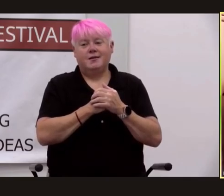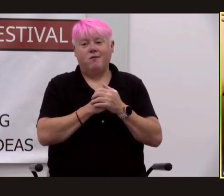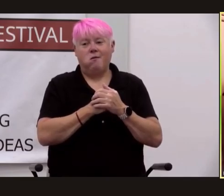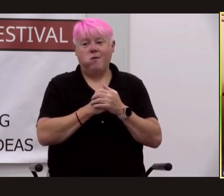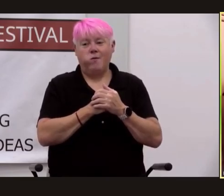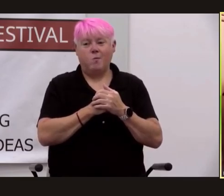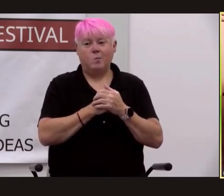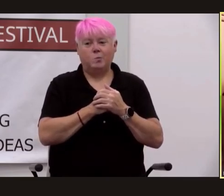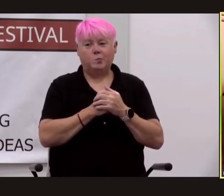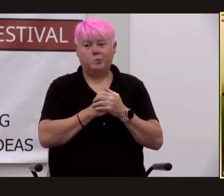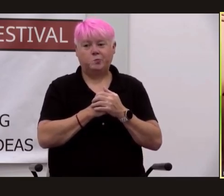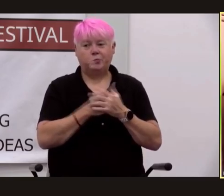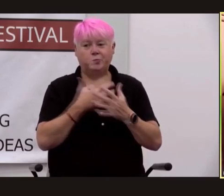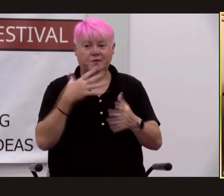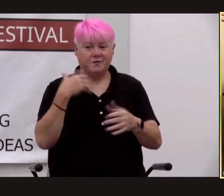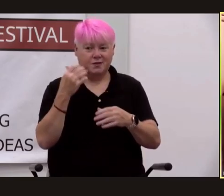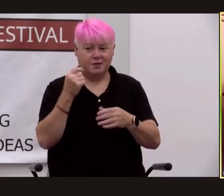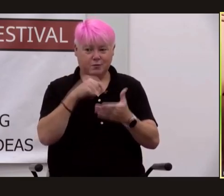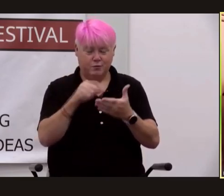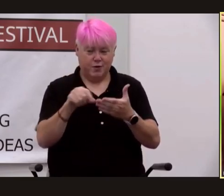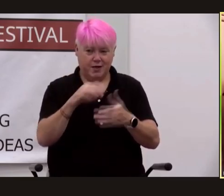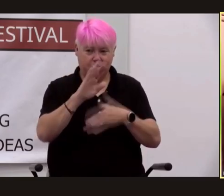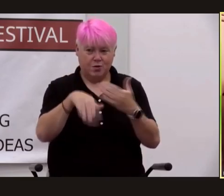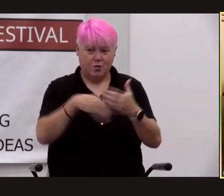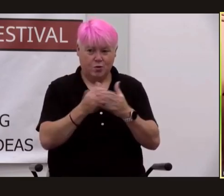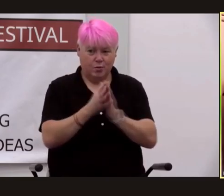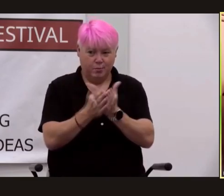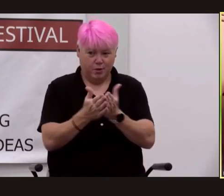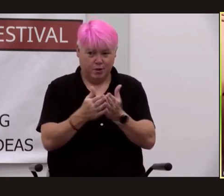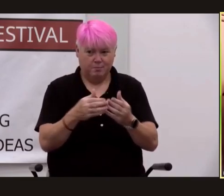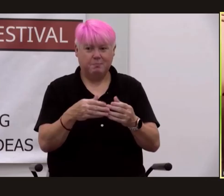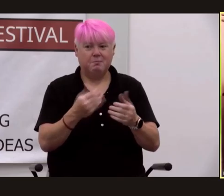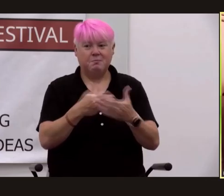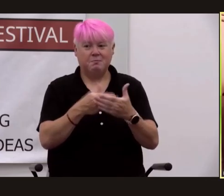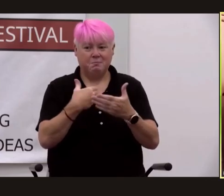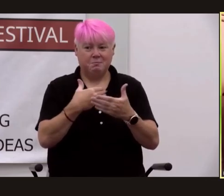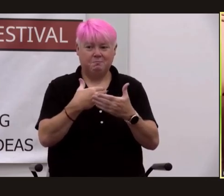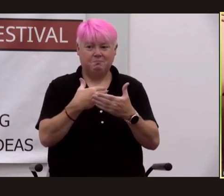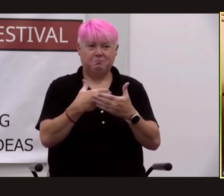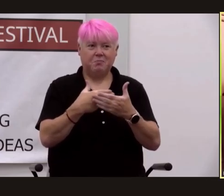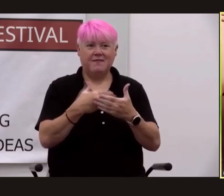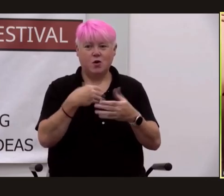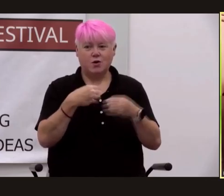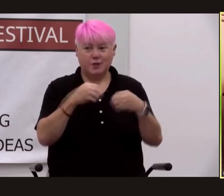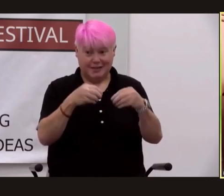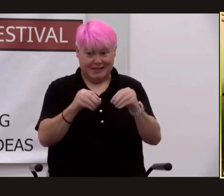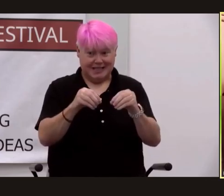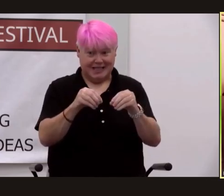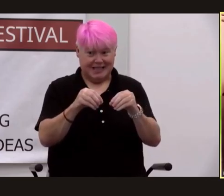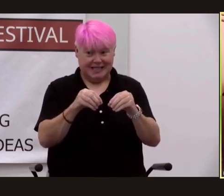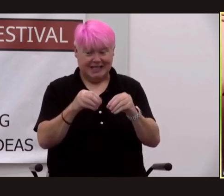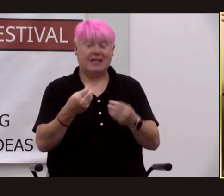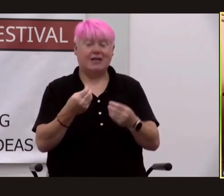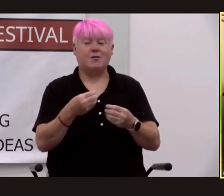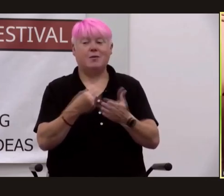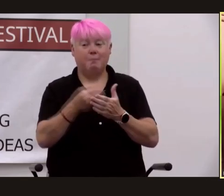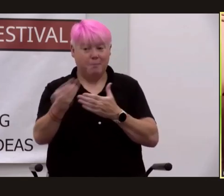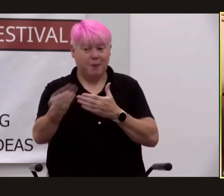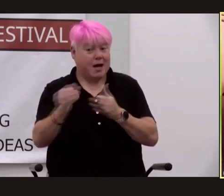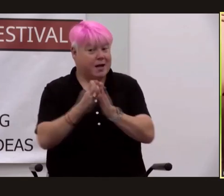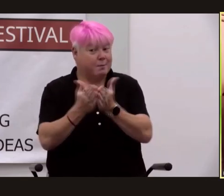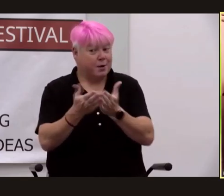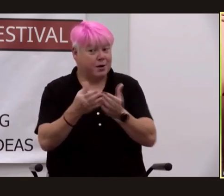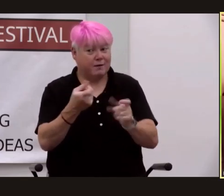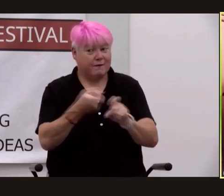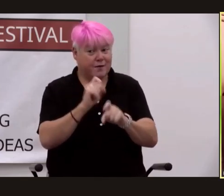know you have to write a whole book before you can sell it and then you graduate to a point where people will buy a book from you based on